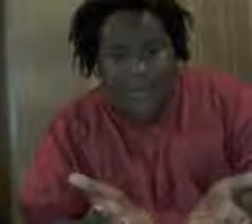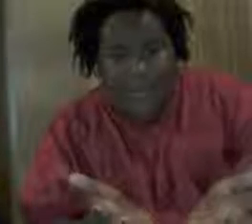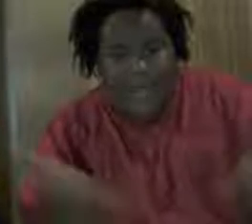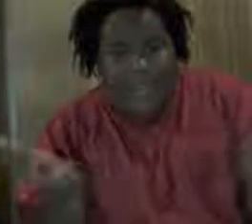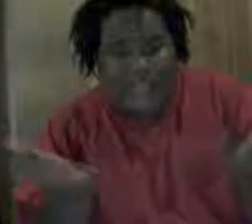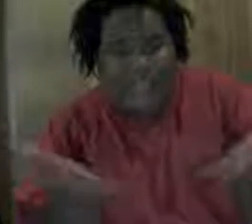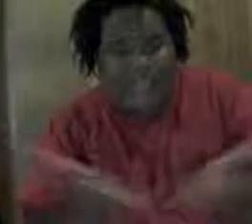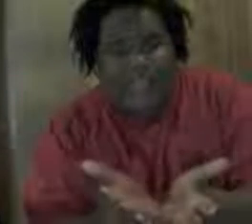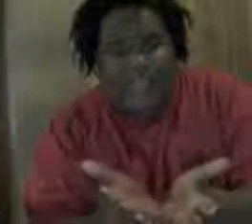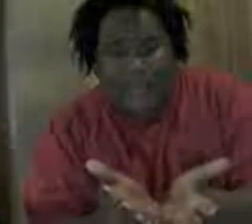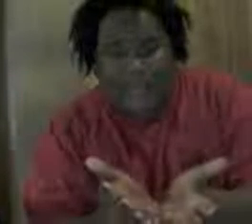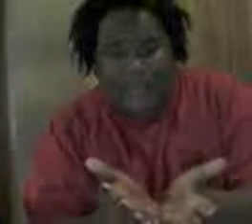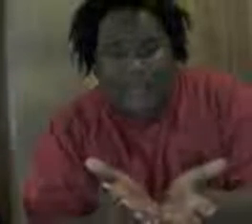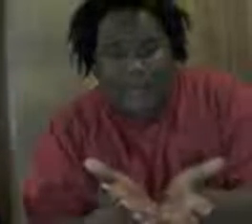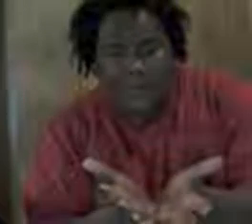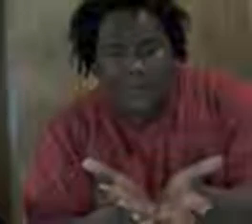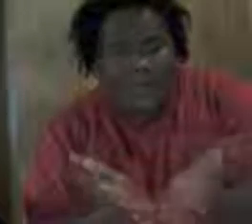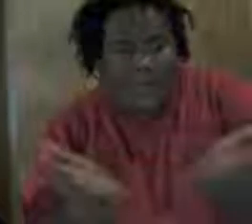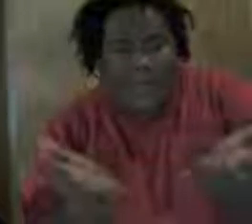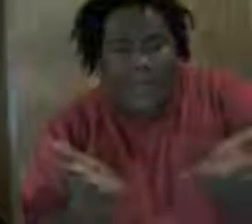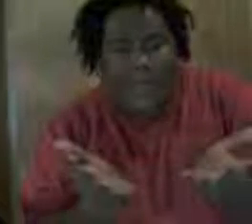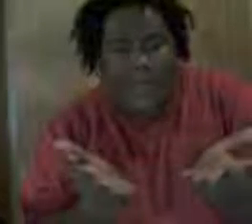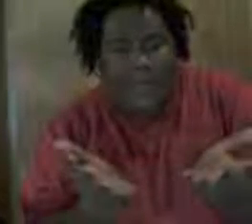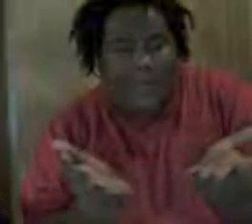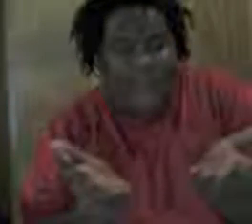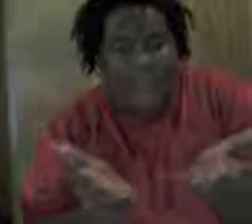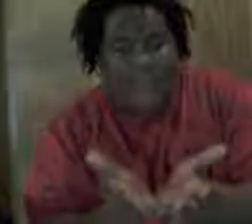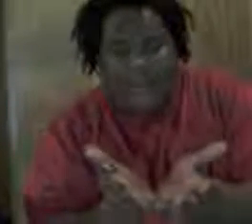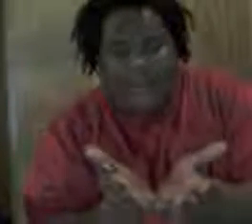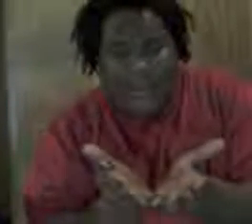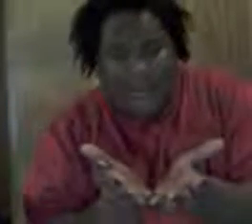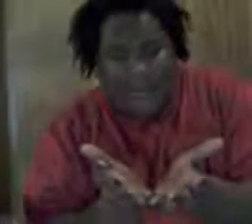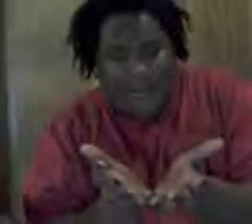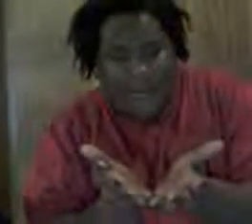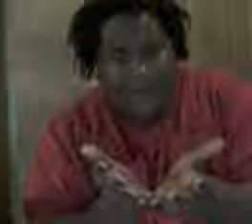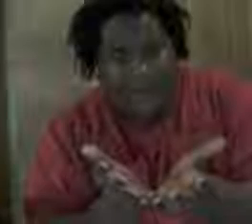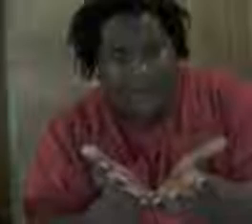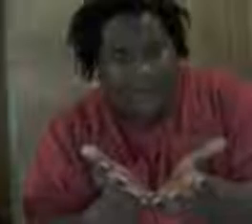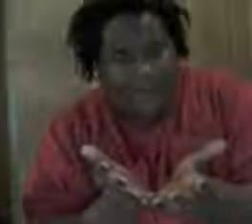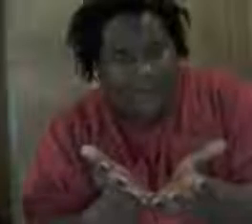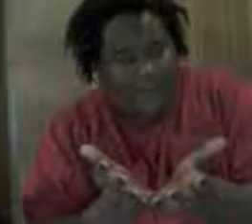Rick Ashley should be shot, I don't know if he's still alive, buddy, to hear you shouldn't be, don't say that what you do,